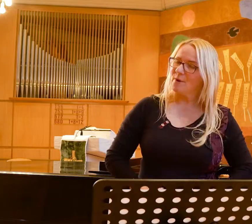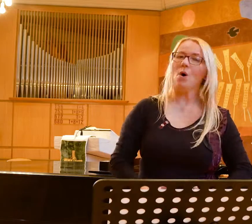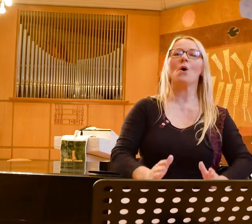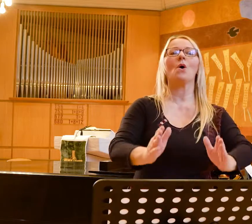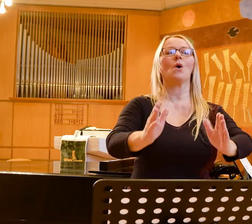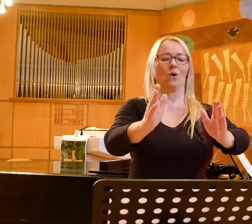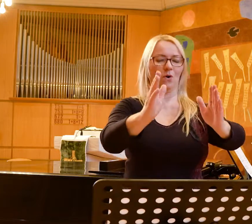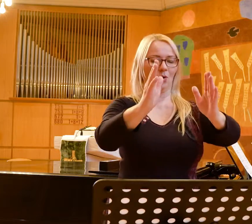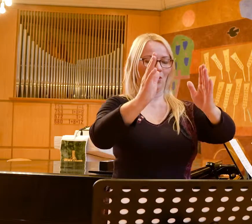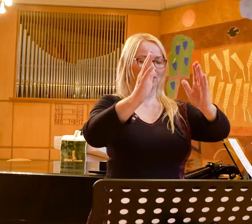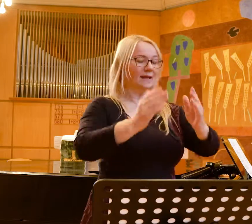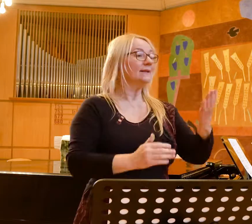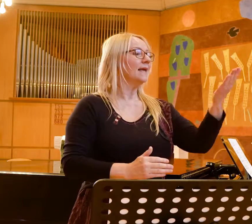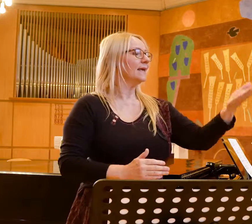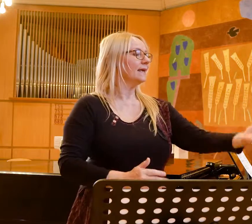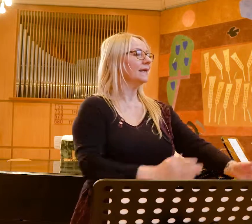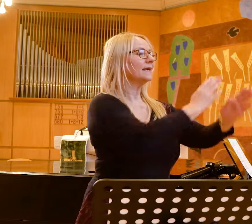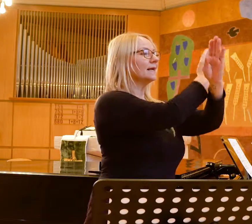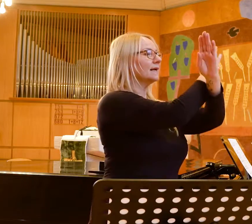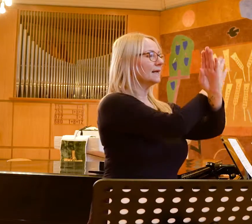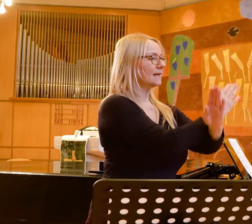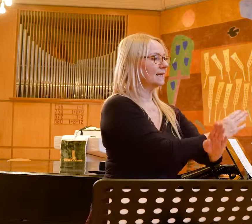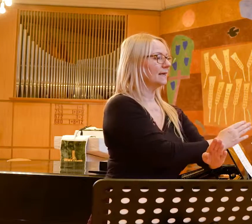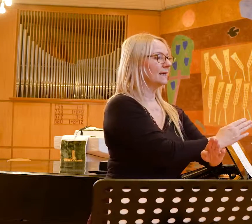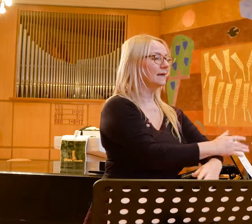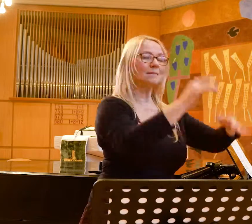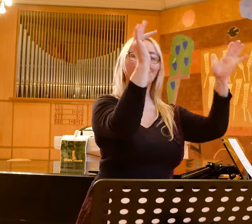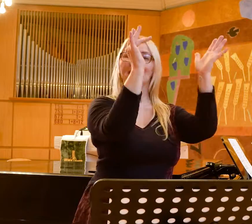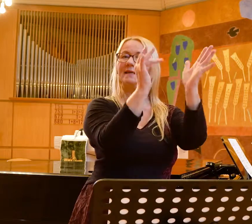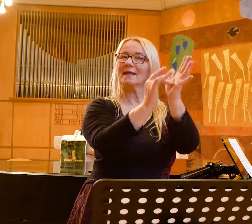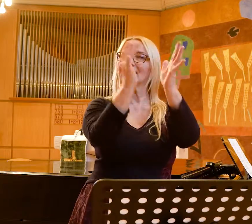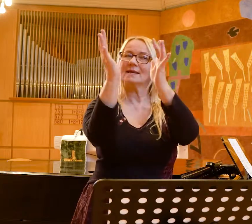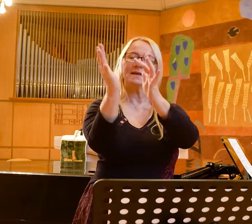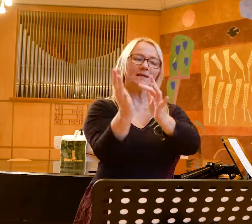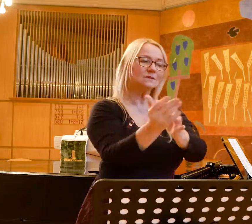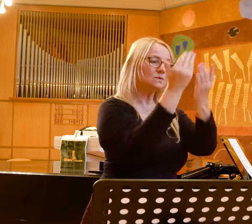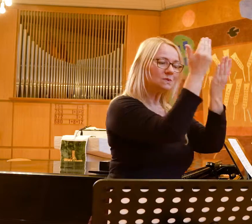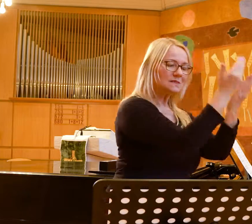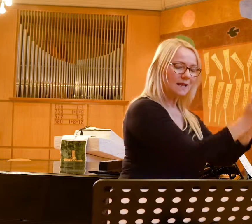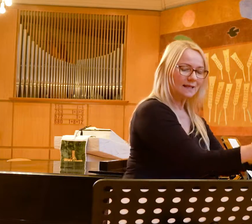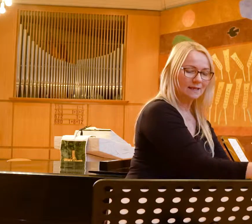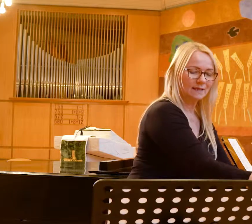this day Heavenly child in a manger